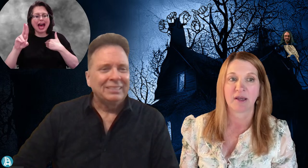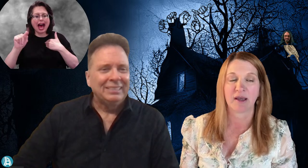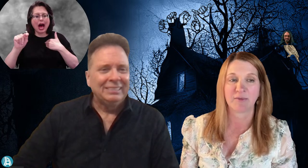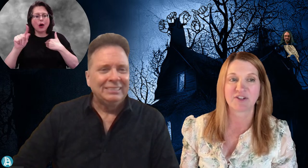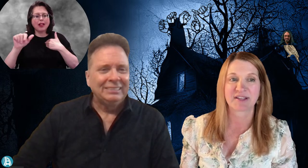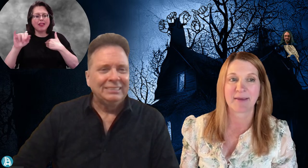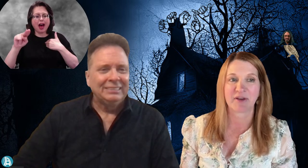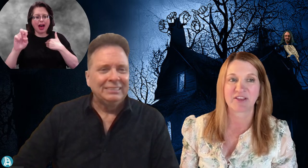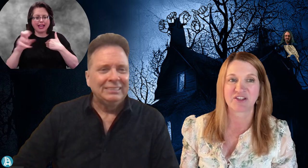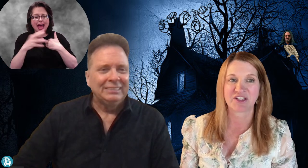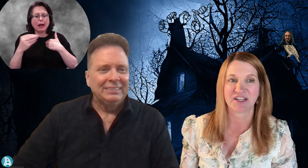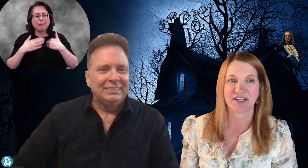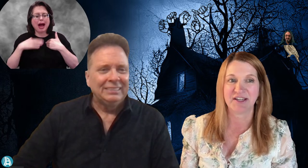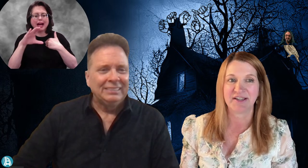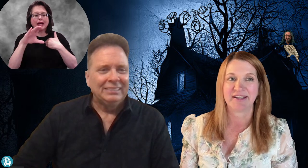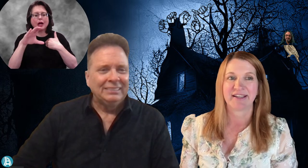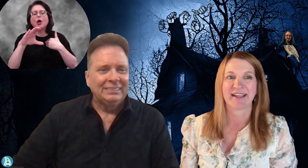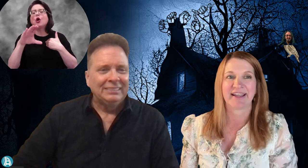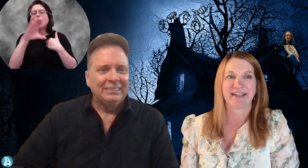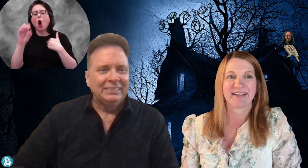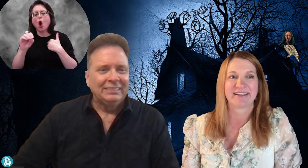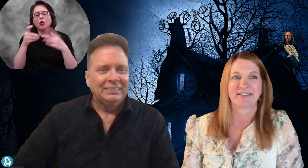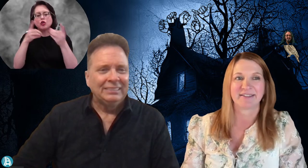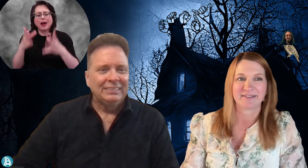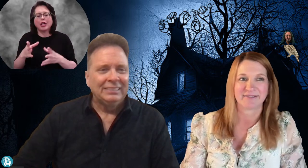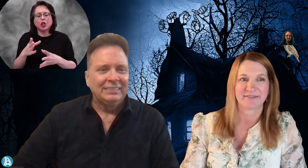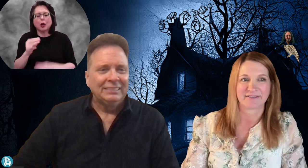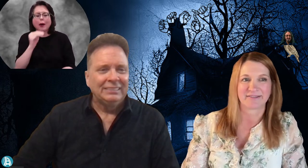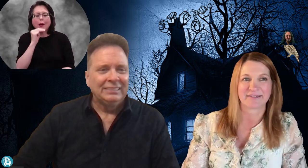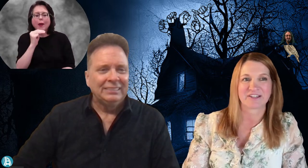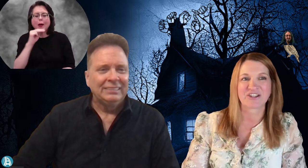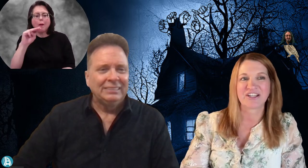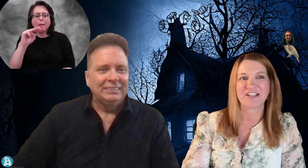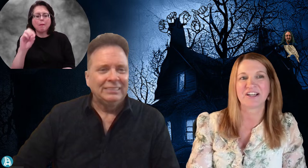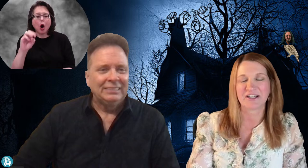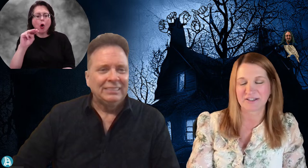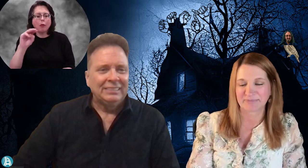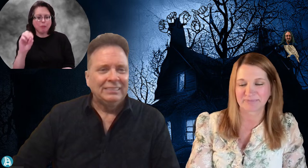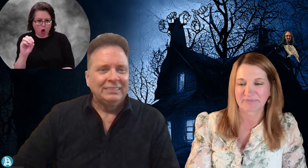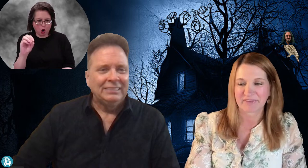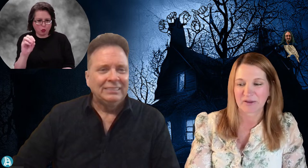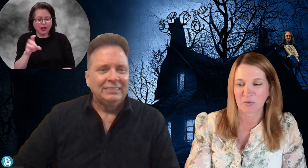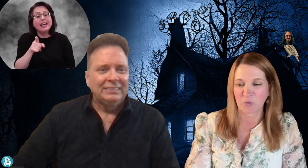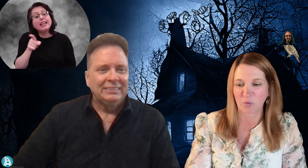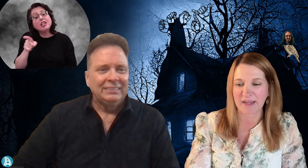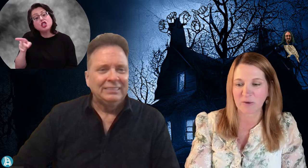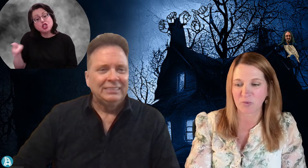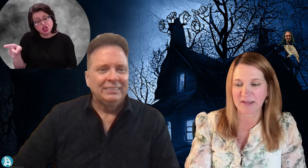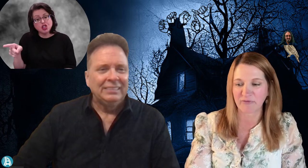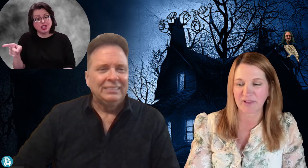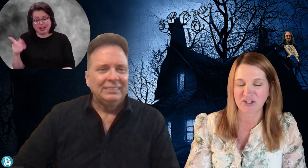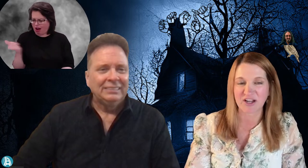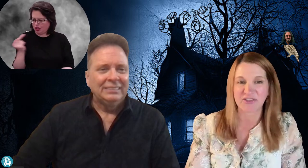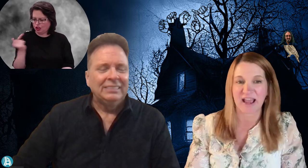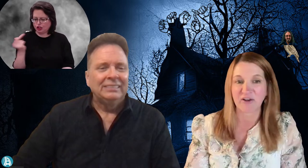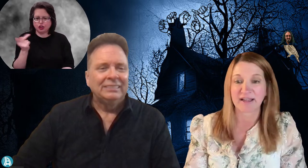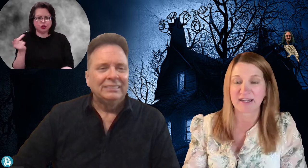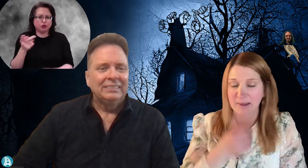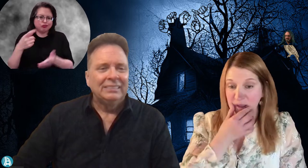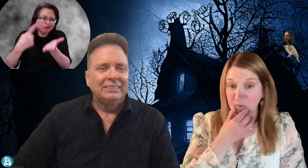which is M on the chin. And she, um, we, we fleshed out the outline in about